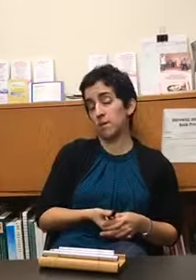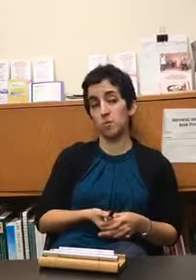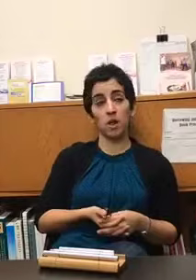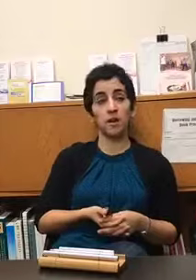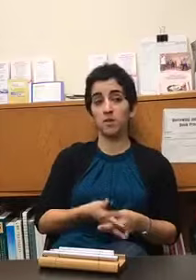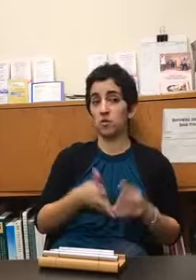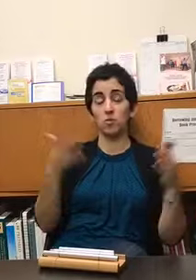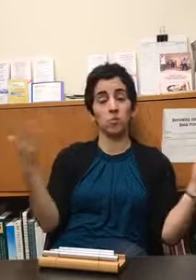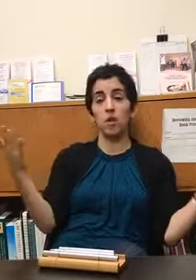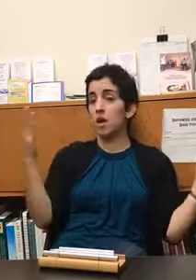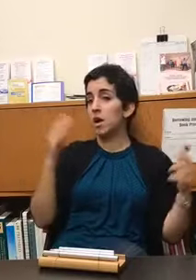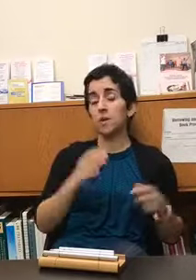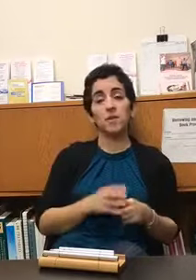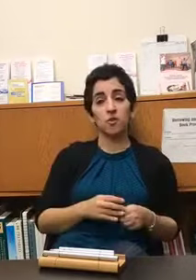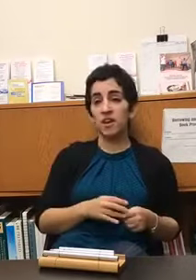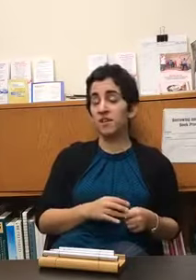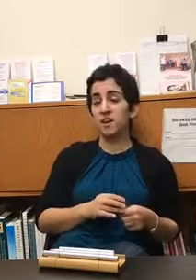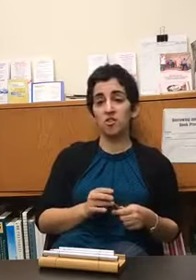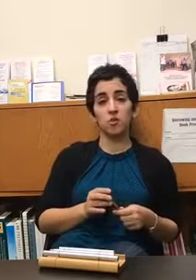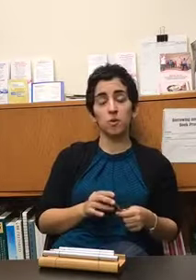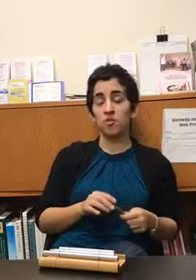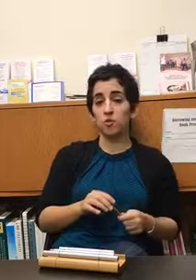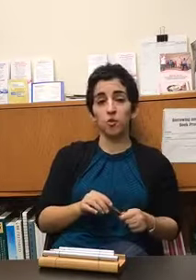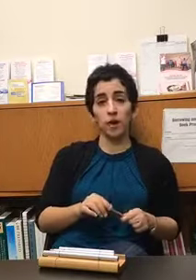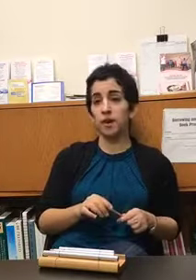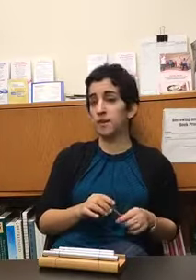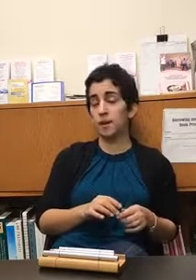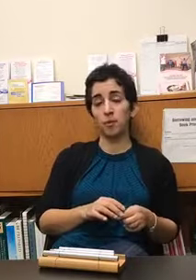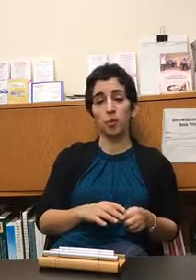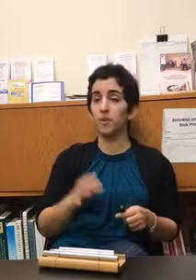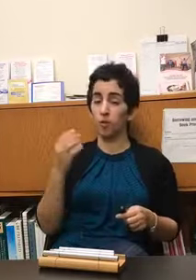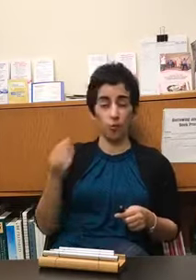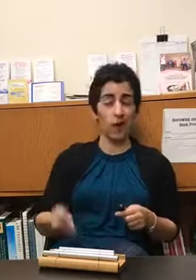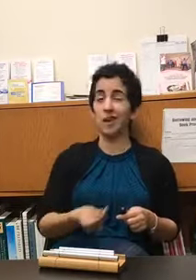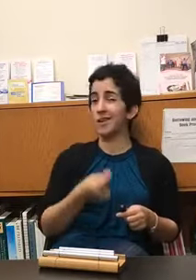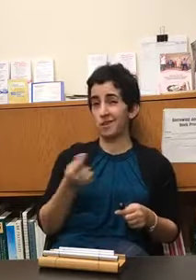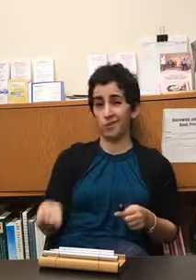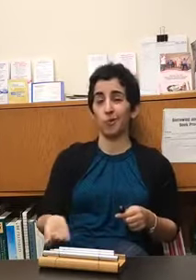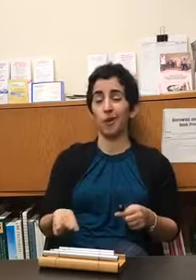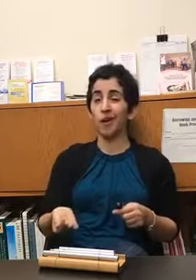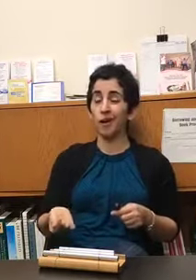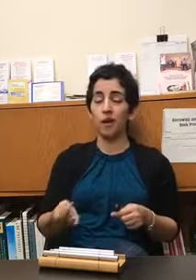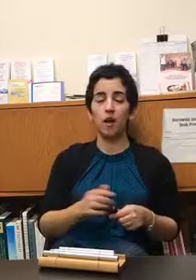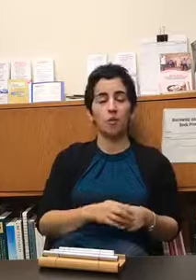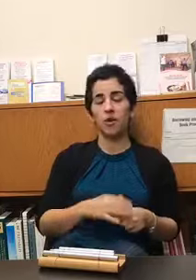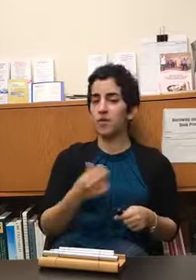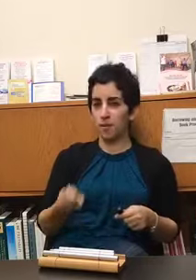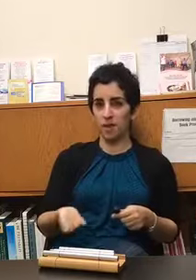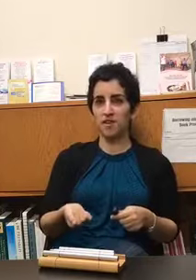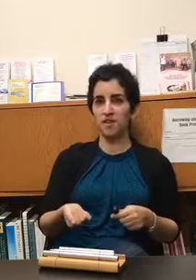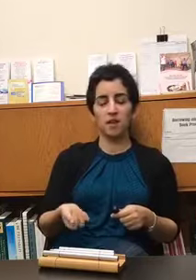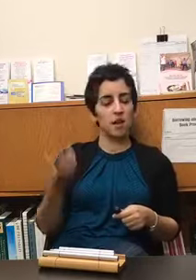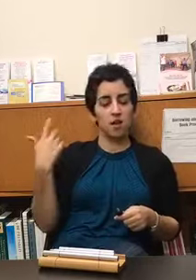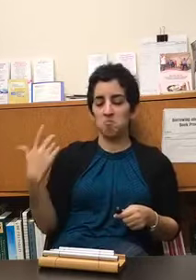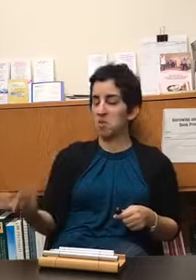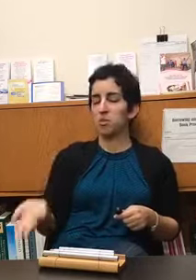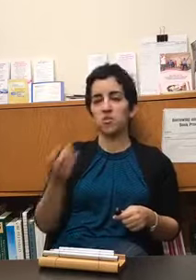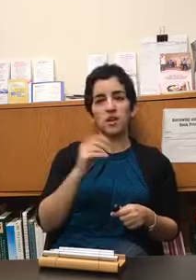some clients who come in for 10 sessions we do great in-depth work they're ready to do the work whatever that means we do 10